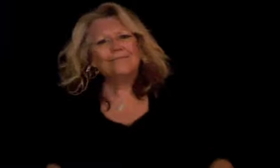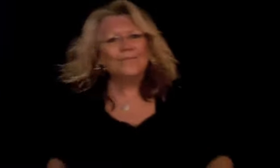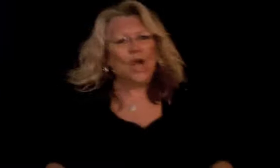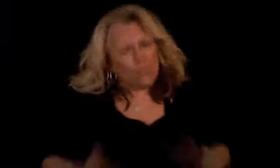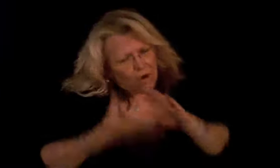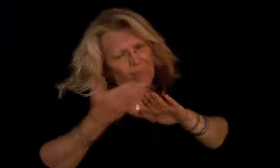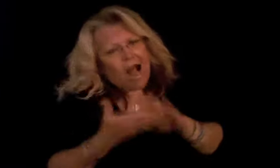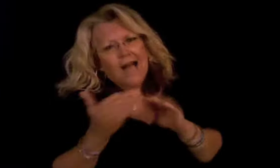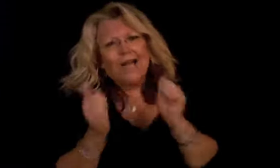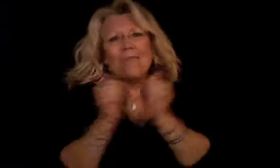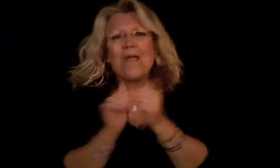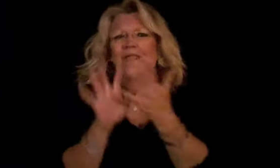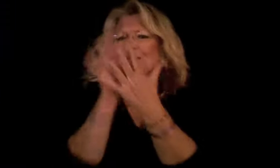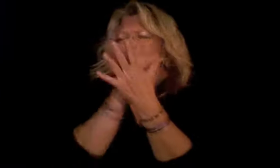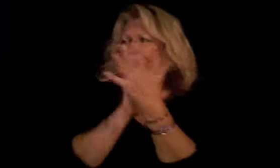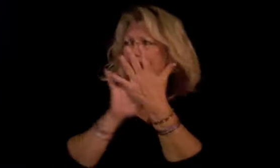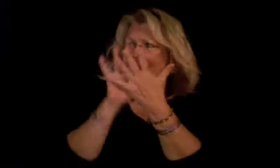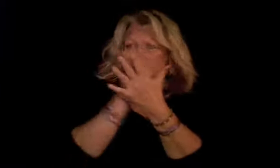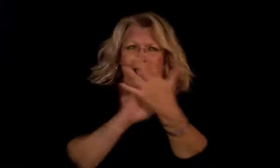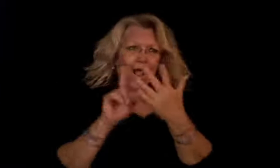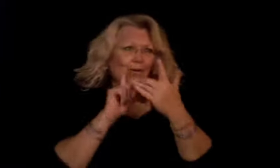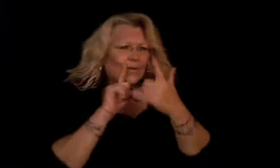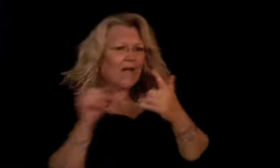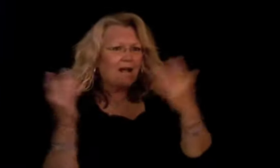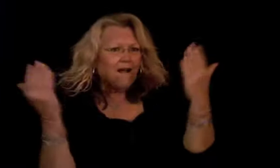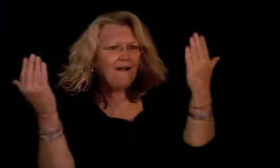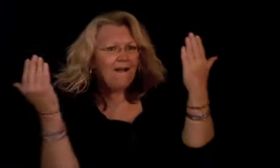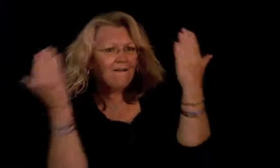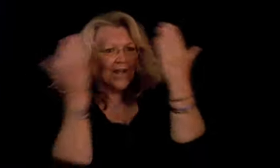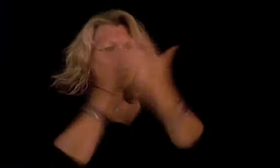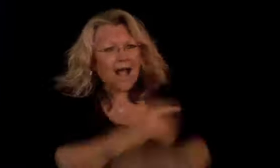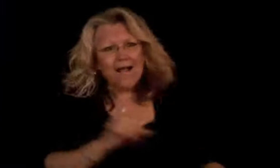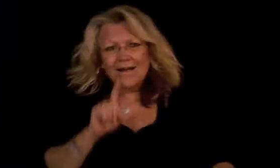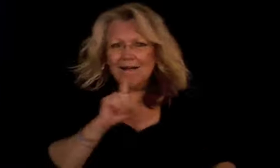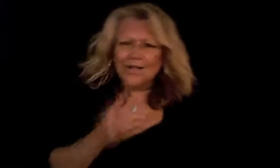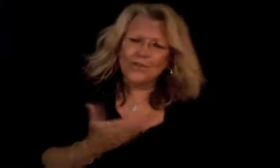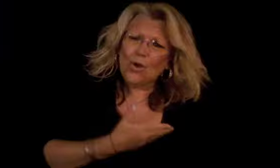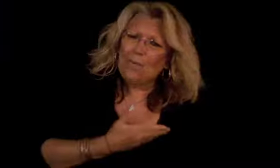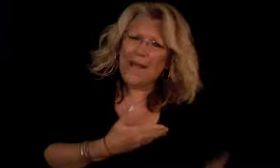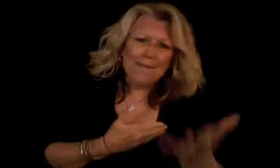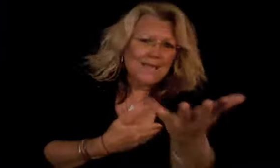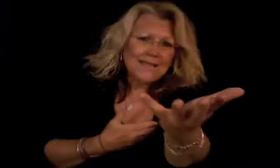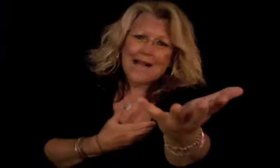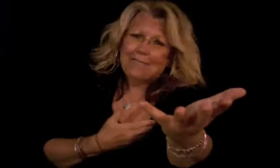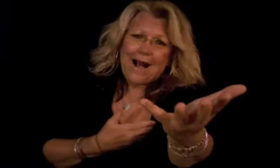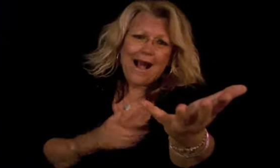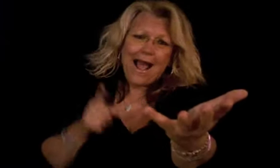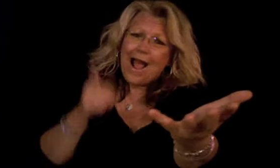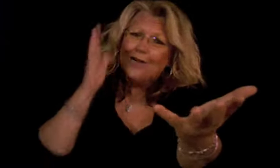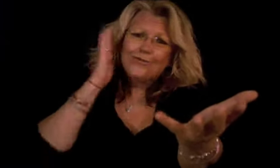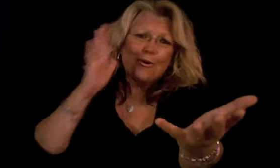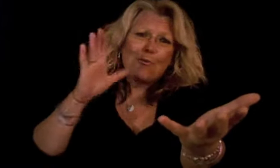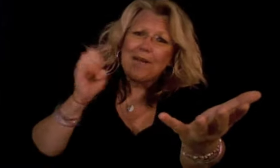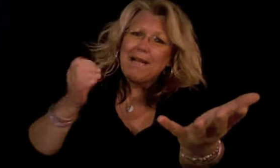We're running with the shadows of the night So baby, take my hand, it'll be